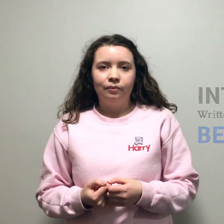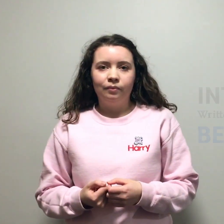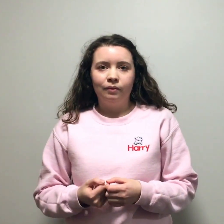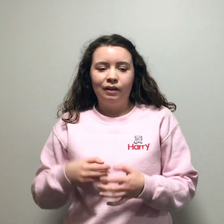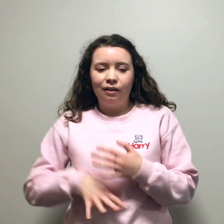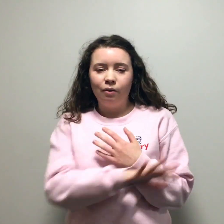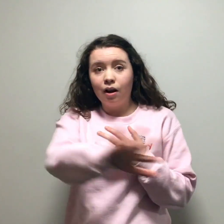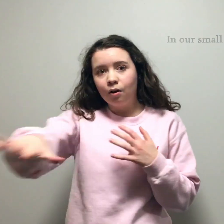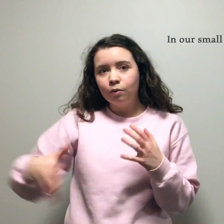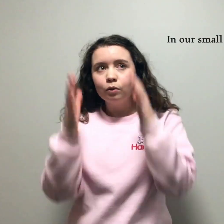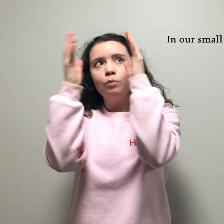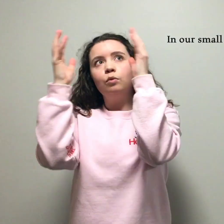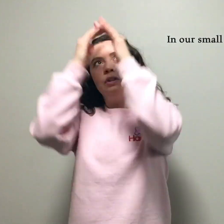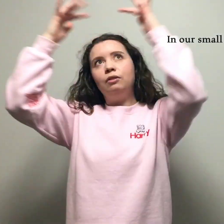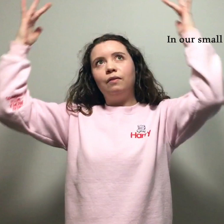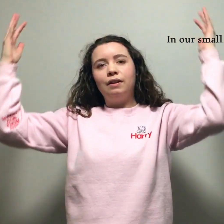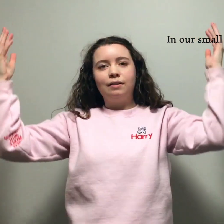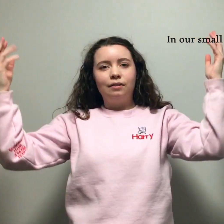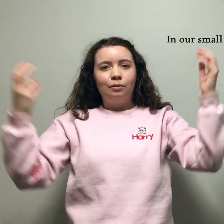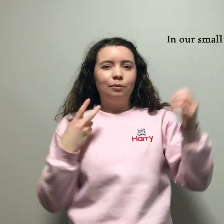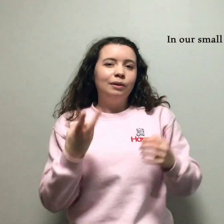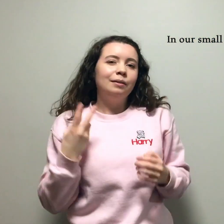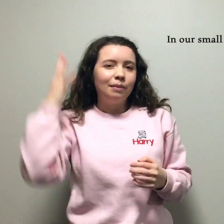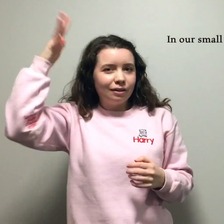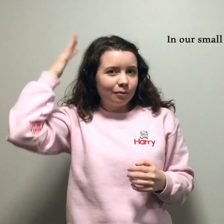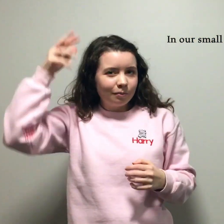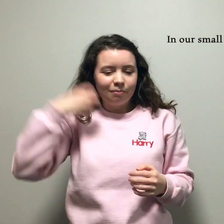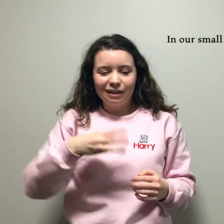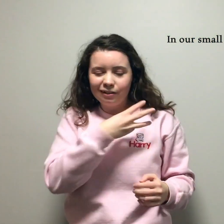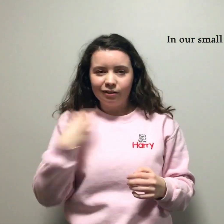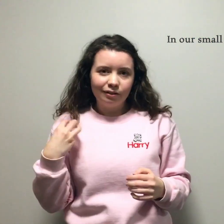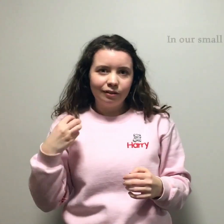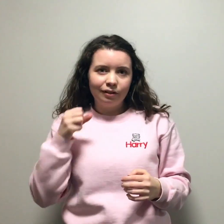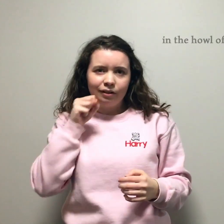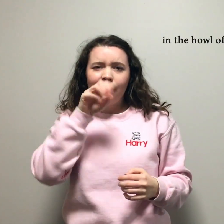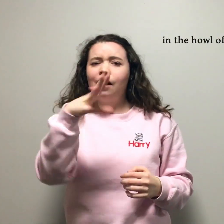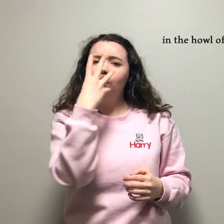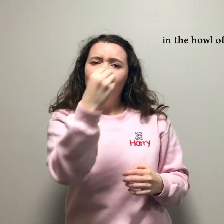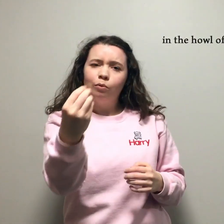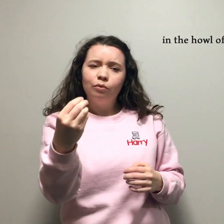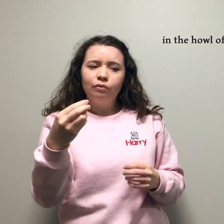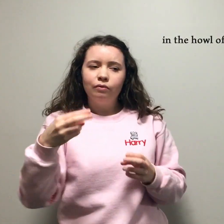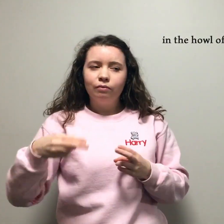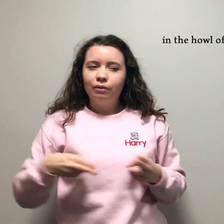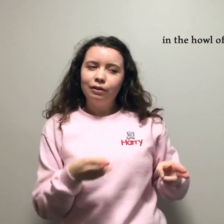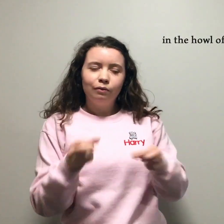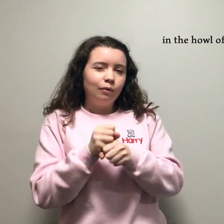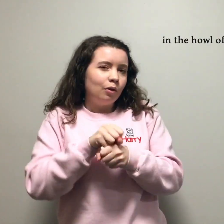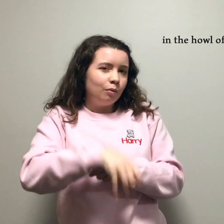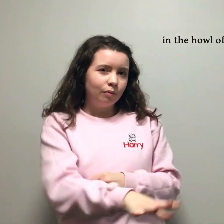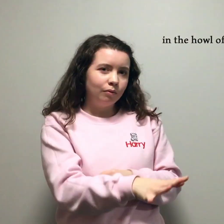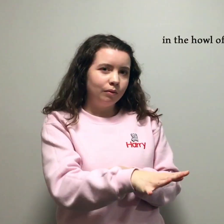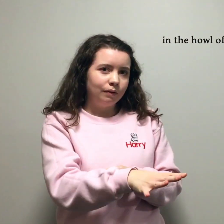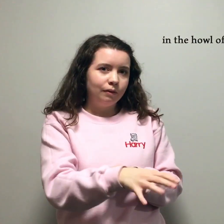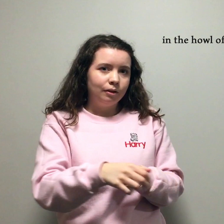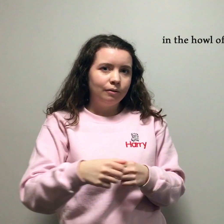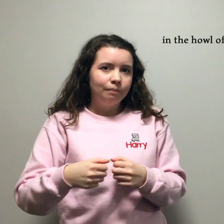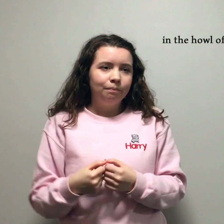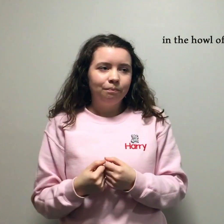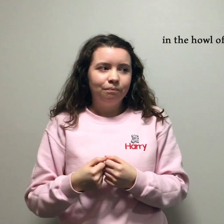In our small universe, we imagine patterns In the howl of the wolf and the pulse of